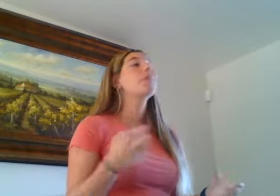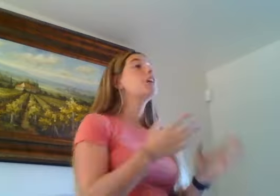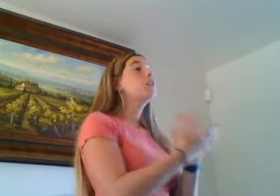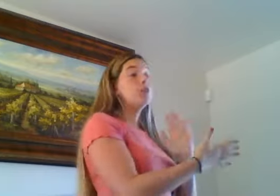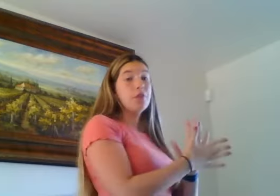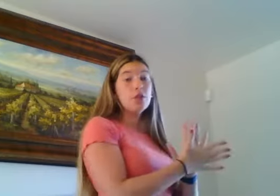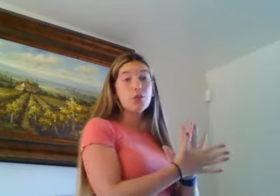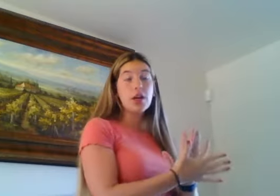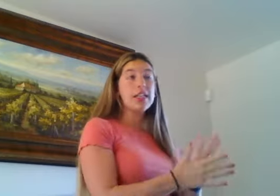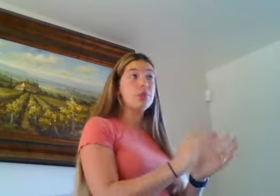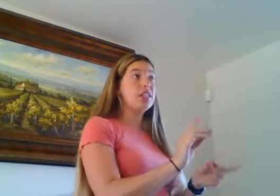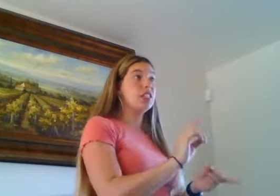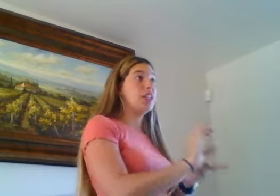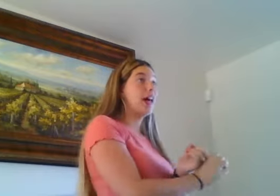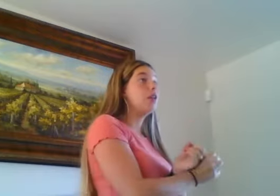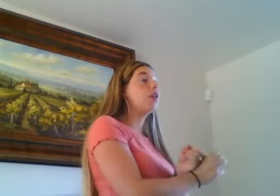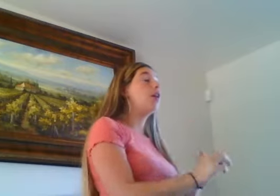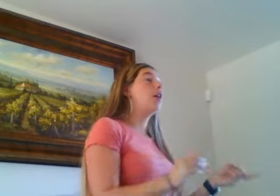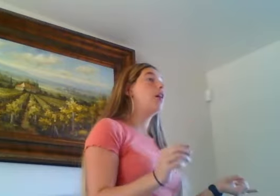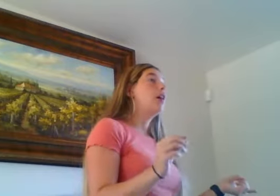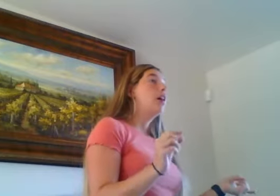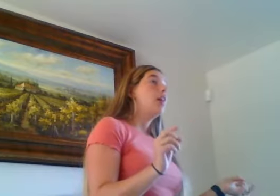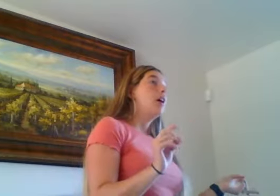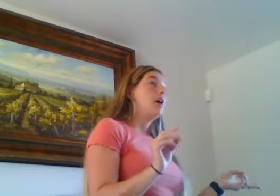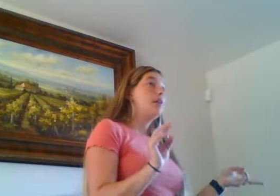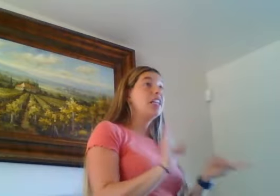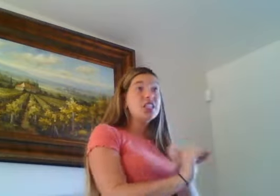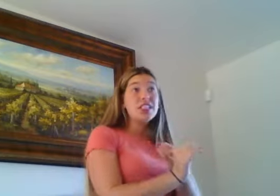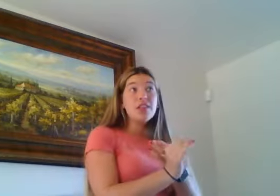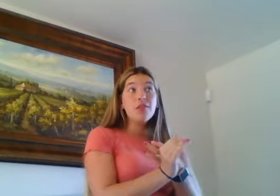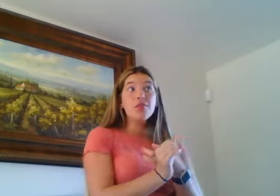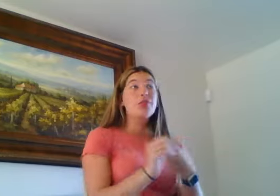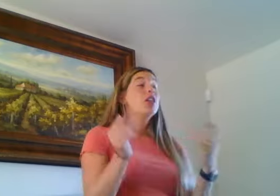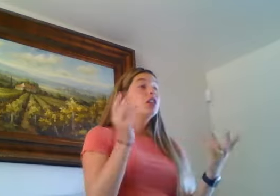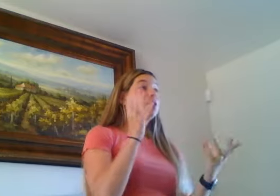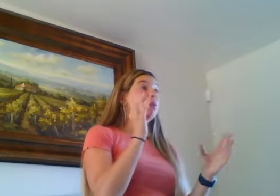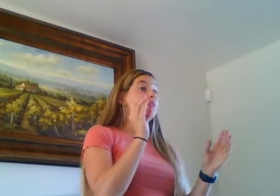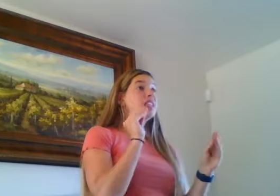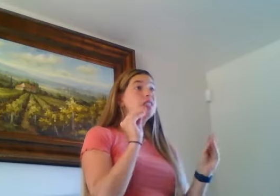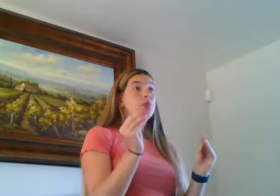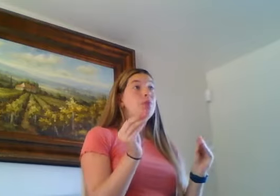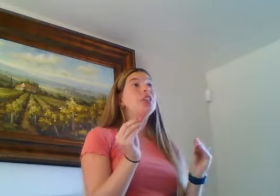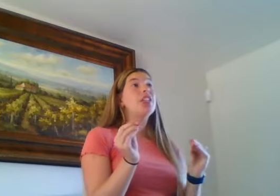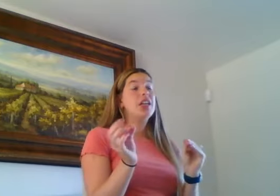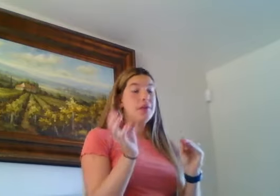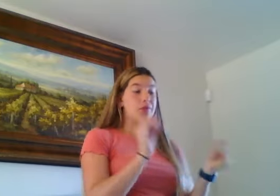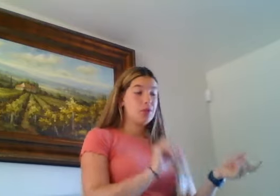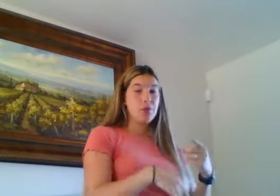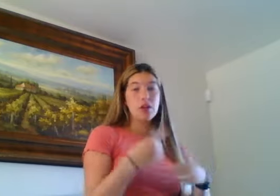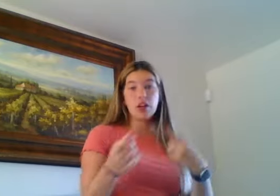So the first one is when it's a noun or an adjective. So this will put them, we're gonna